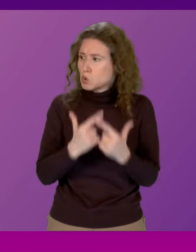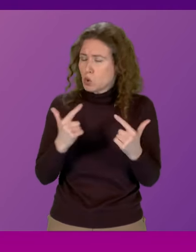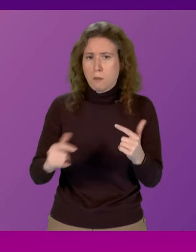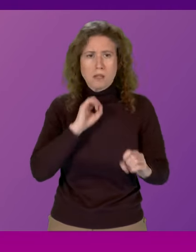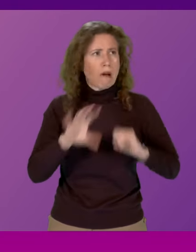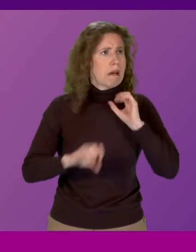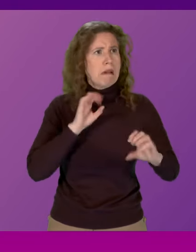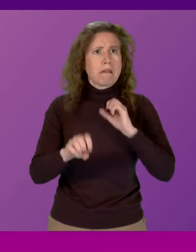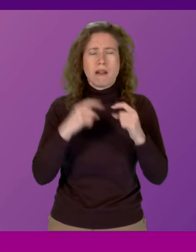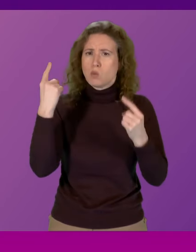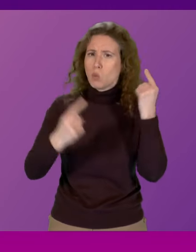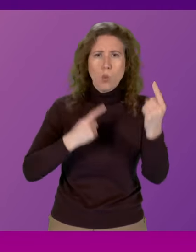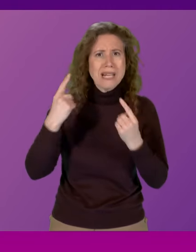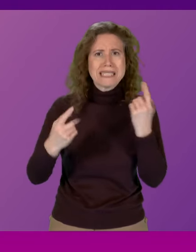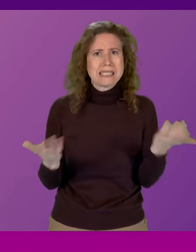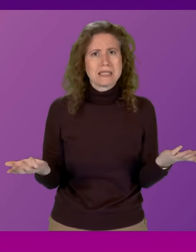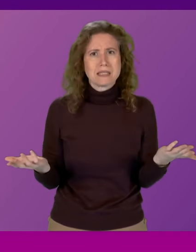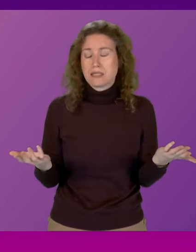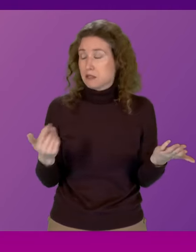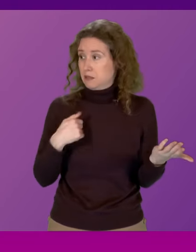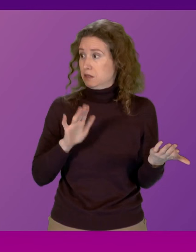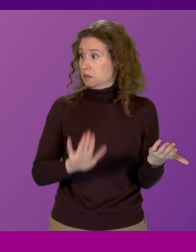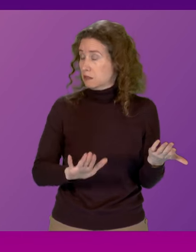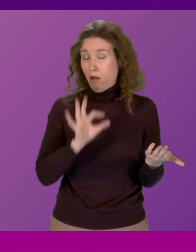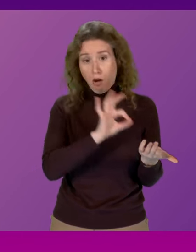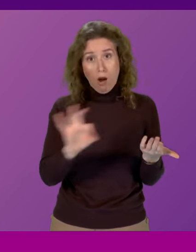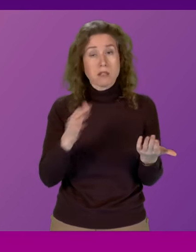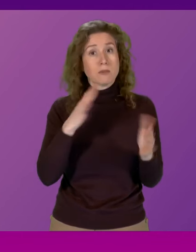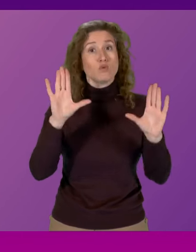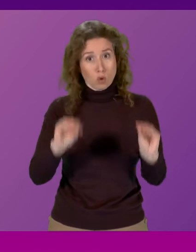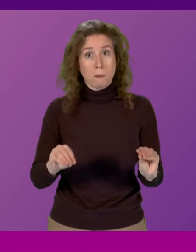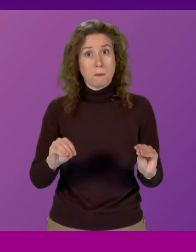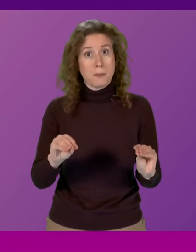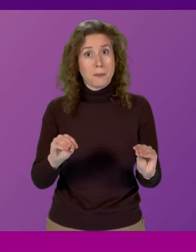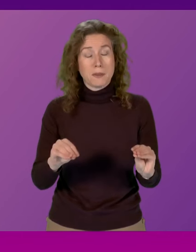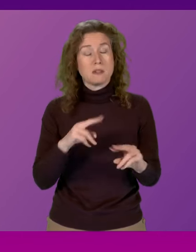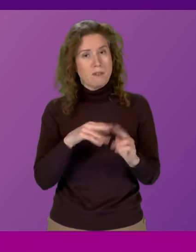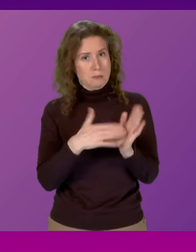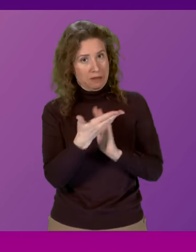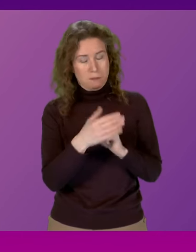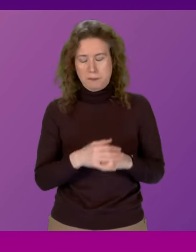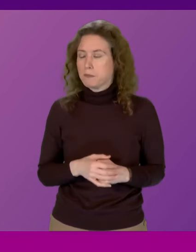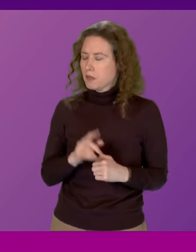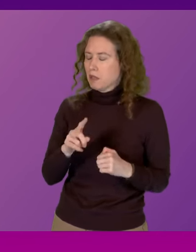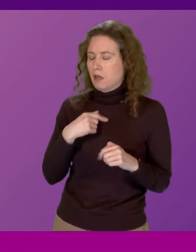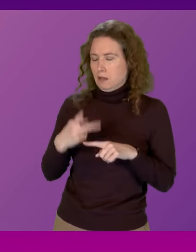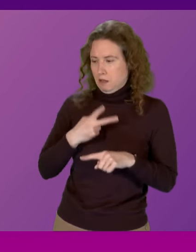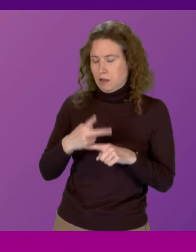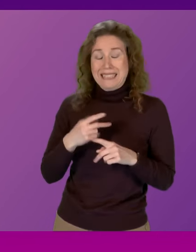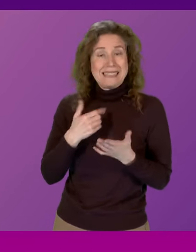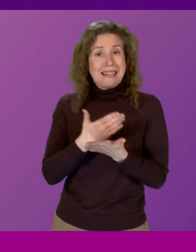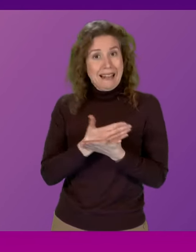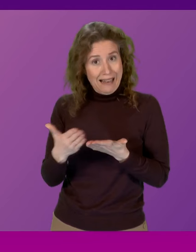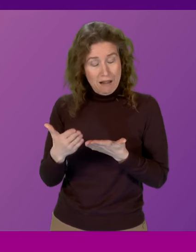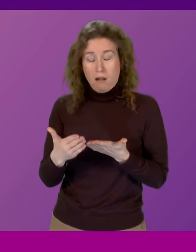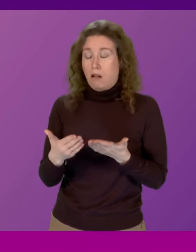much noise coming from members. And I will ask you to desist. First Minister. As I said, presenting officer, it is clear